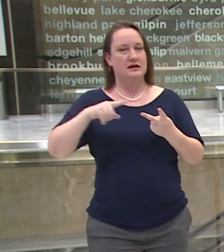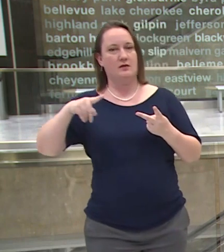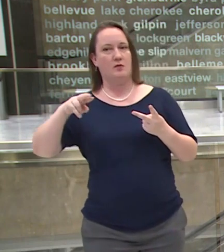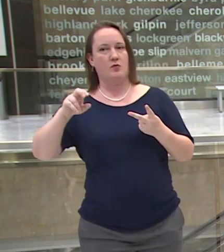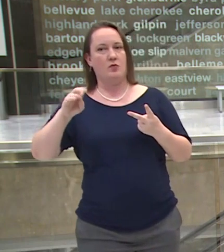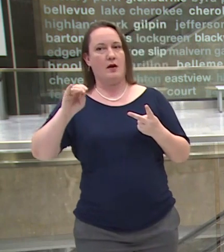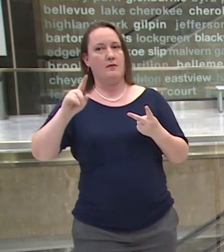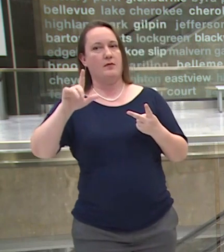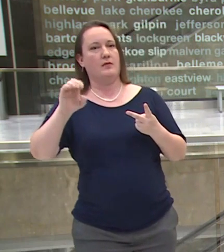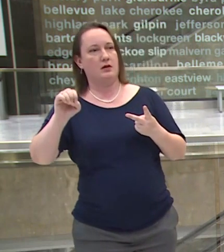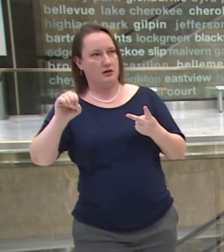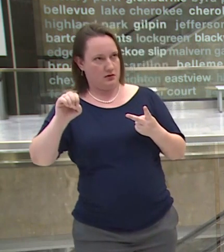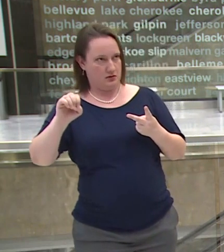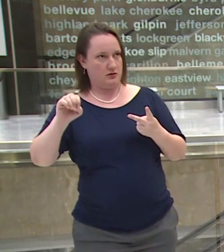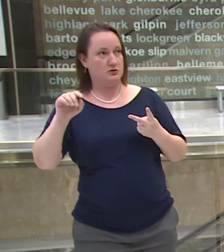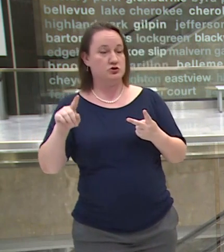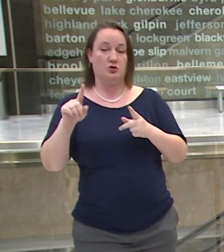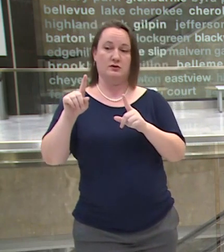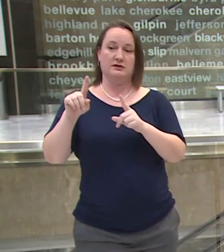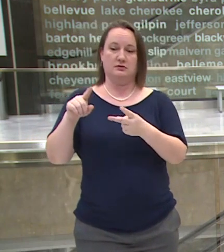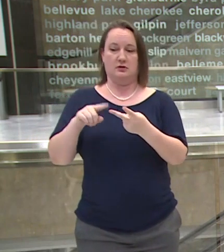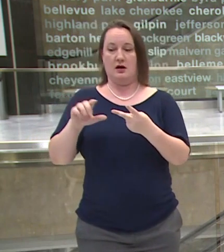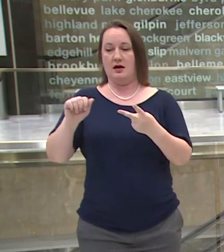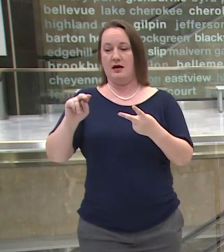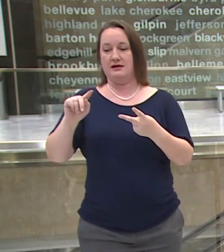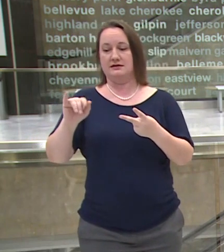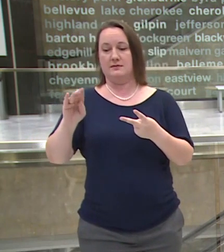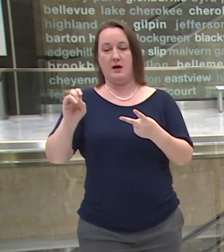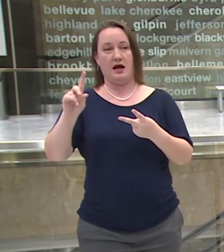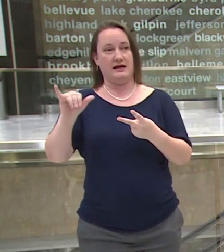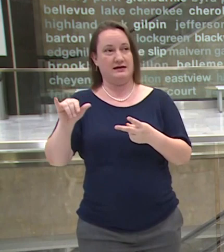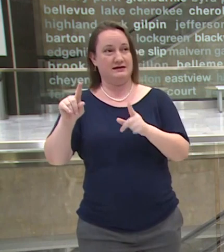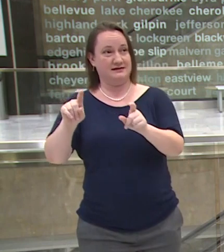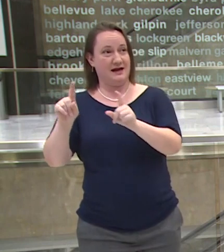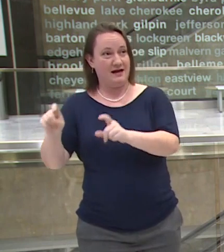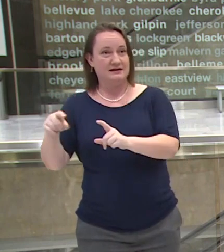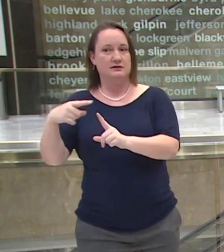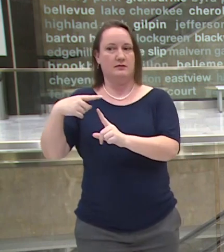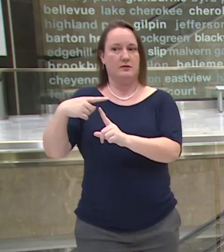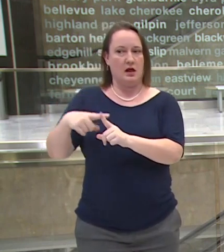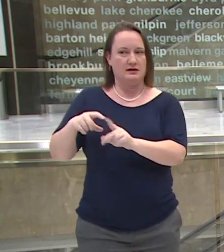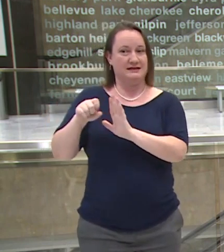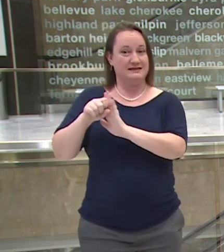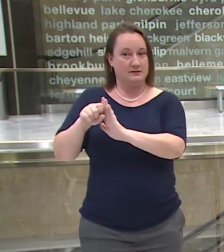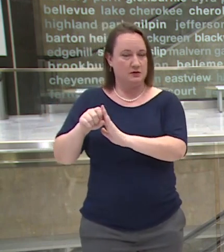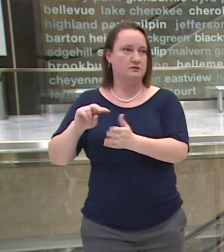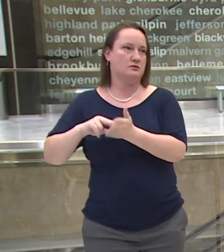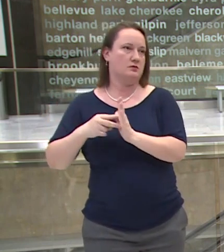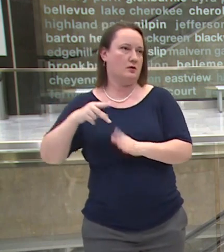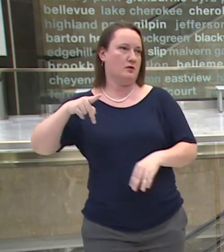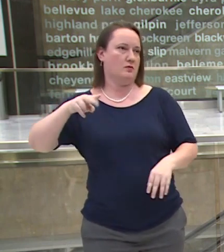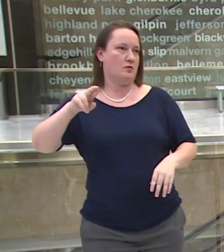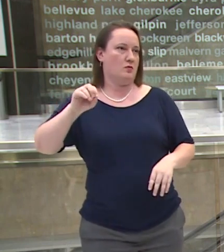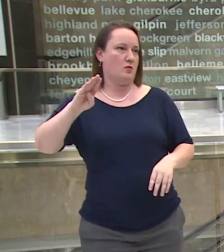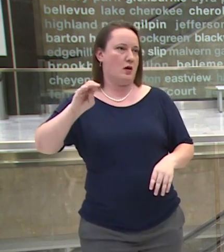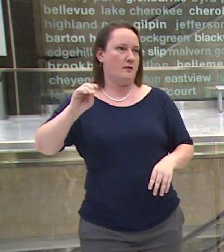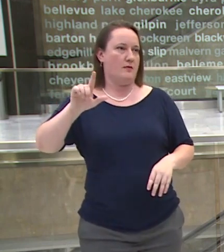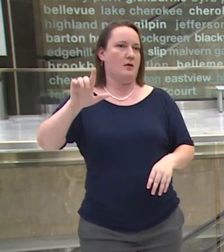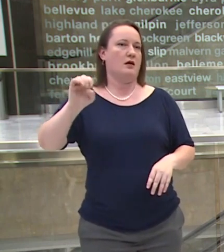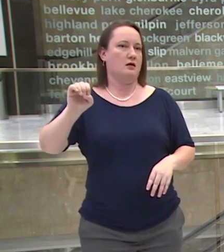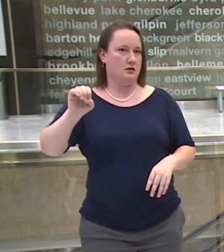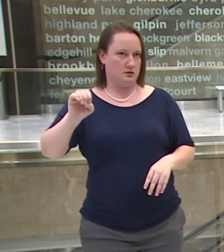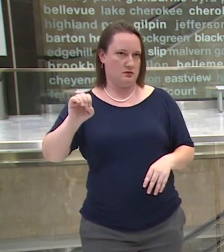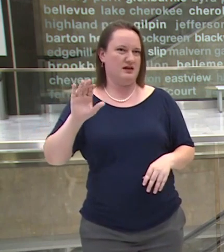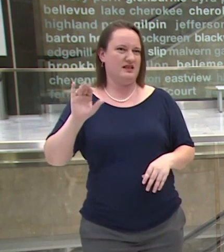symptoms would would be a probable case again I think that's a really reasonable way to look at the data and to to include people who might